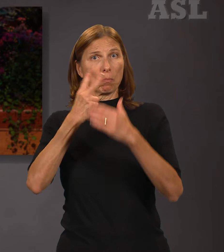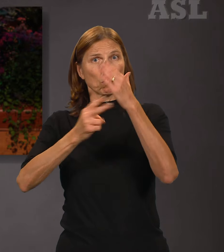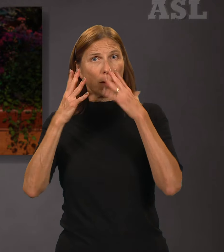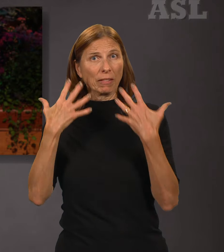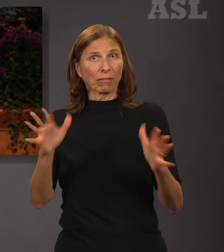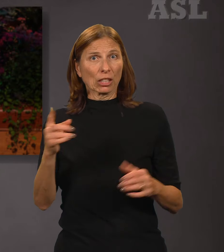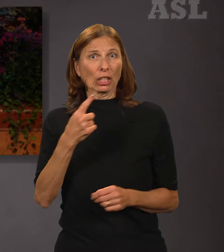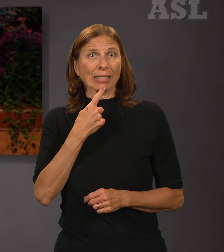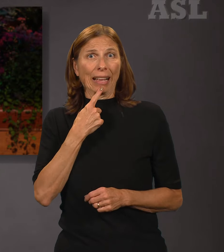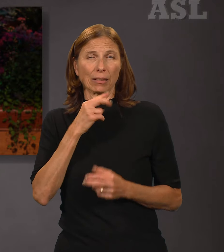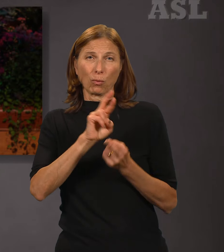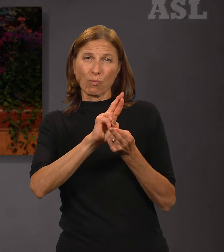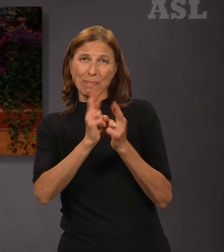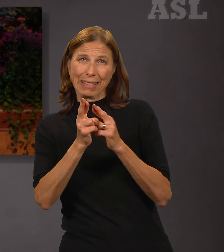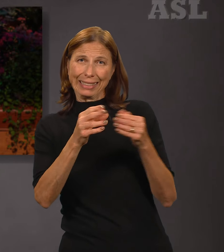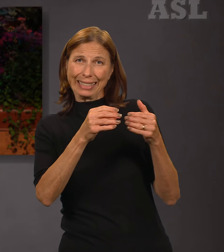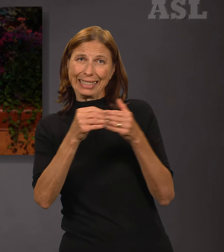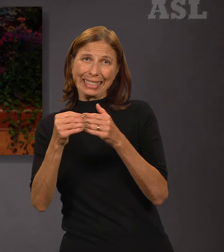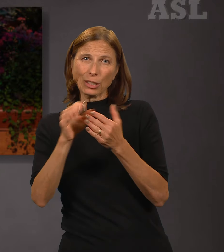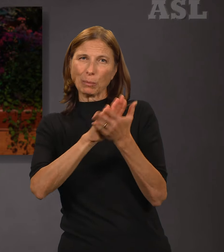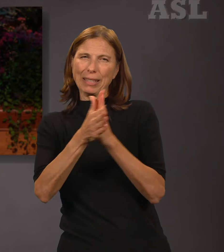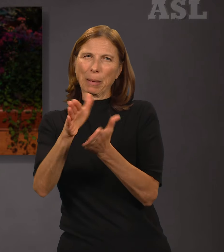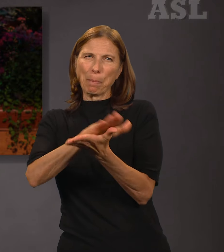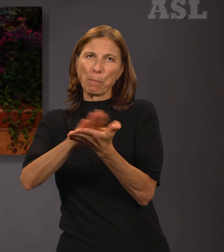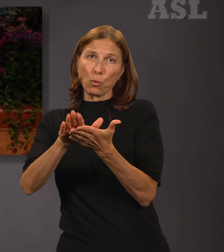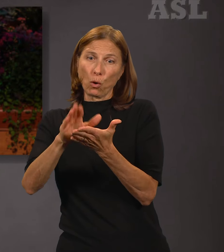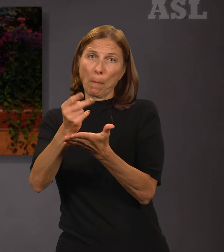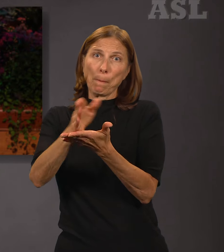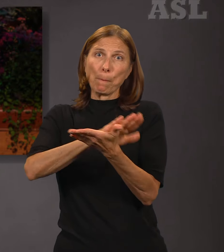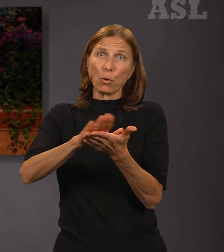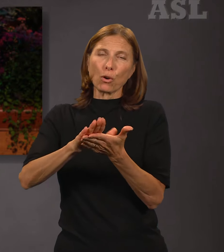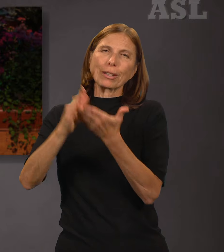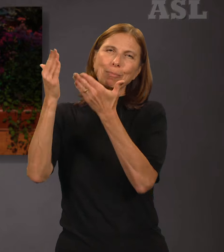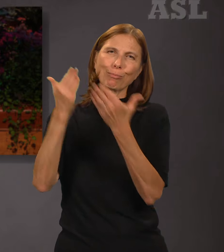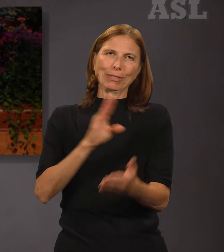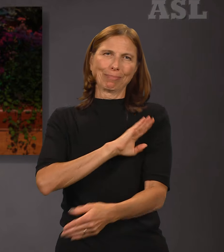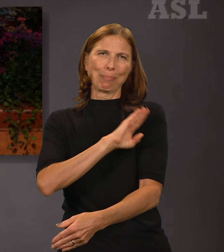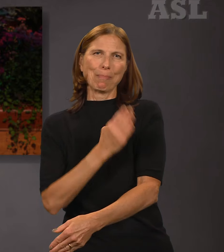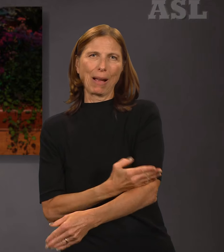brings power. And oh, how we will need His power in the days ahead!